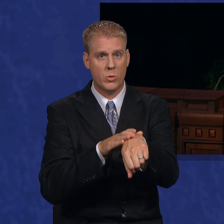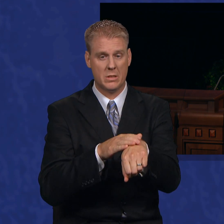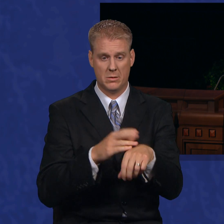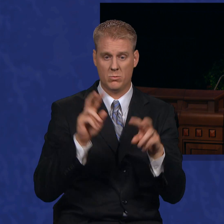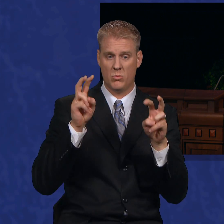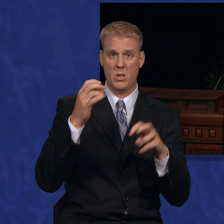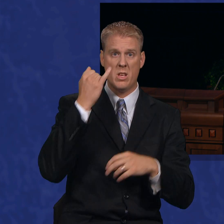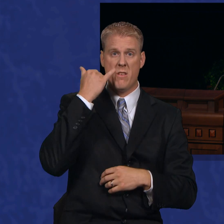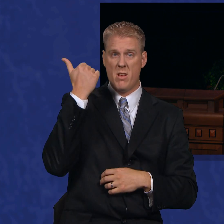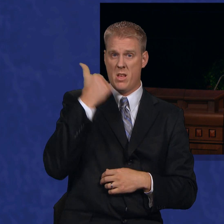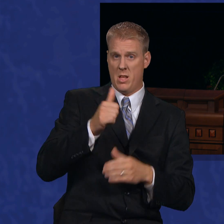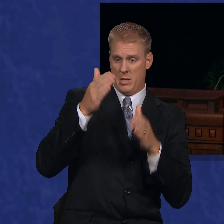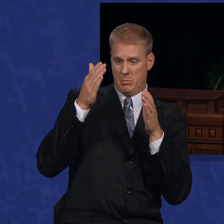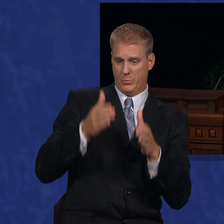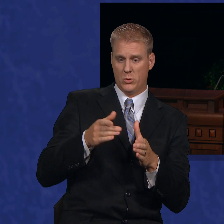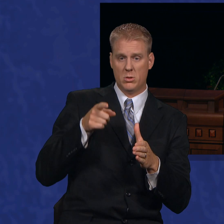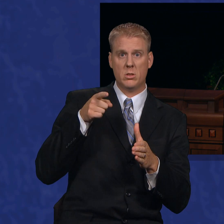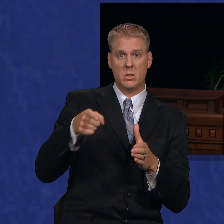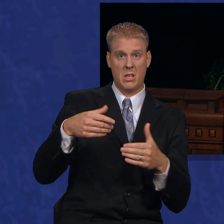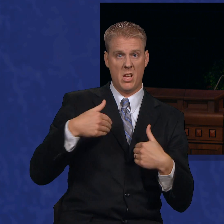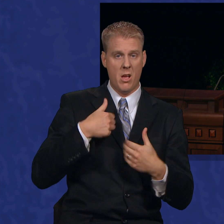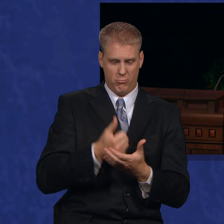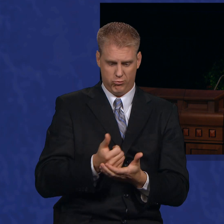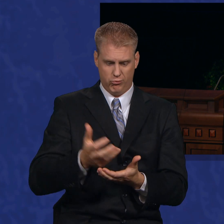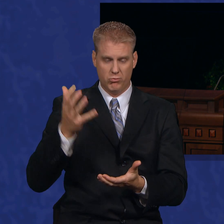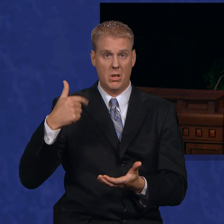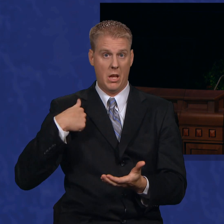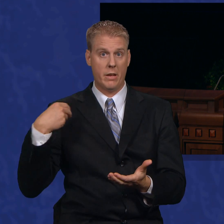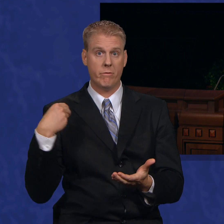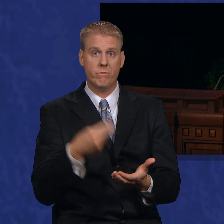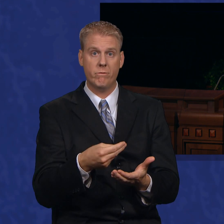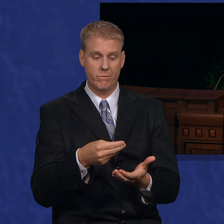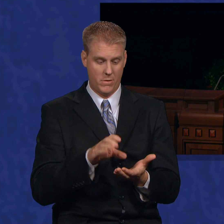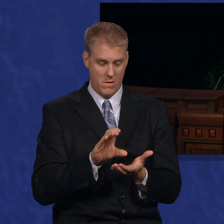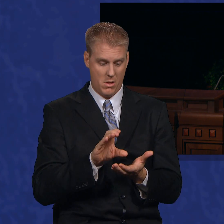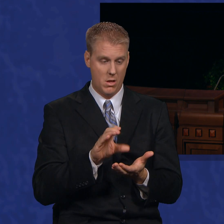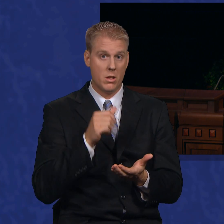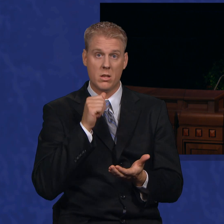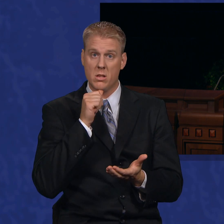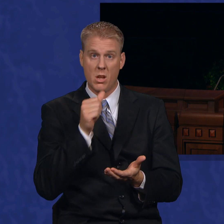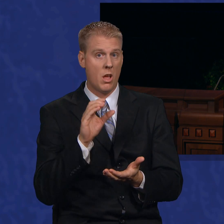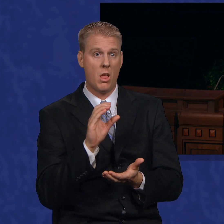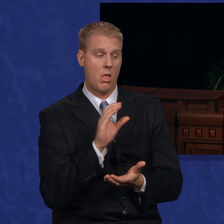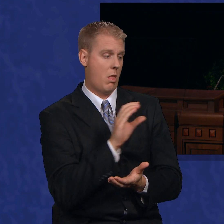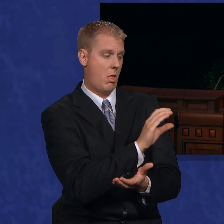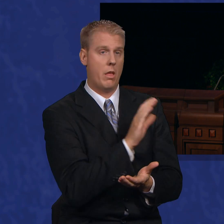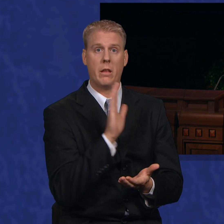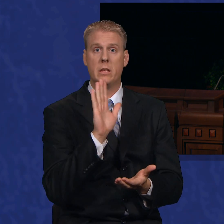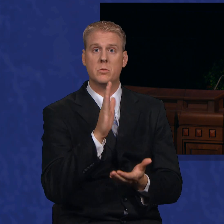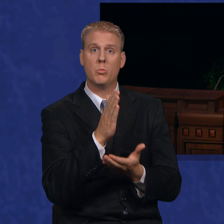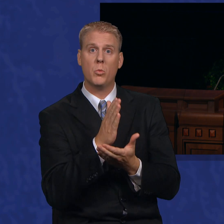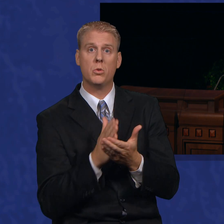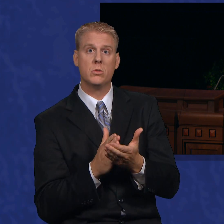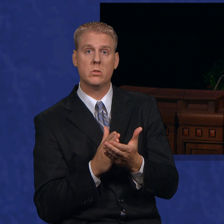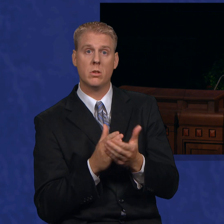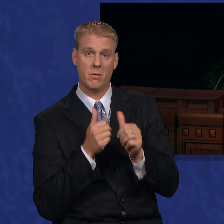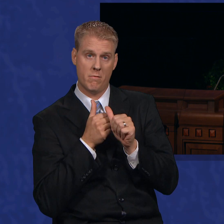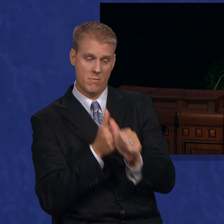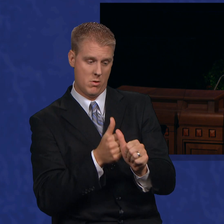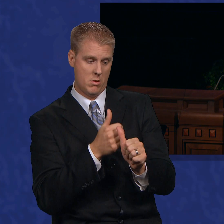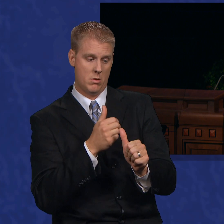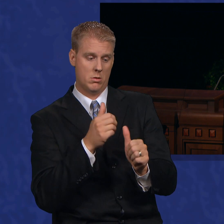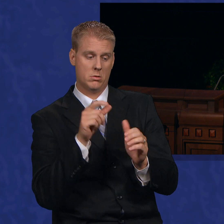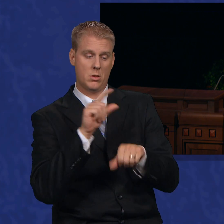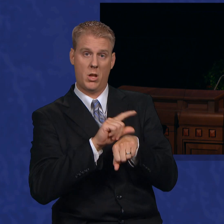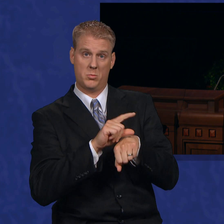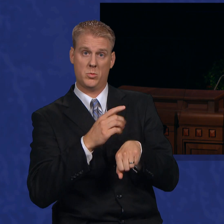shall take of the abundance which I have made, and impart not his portion according to the